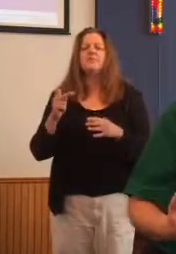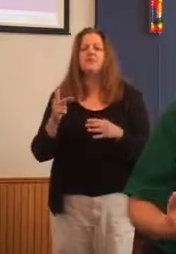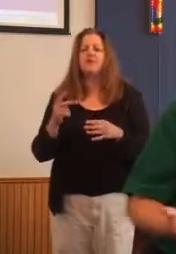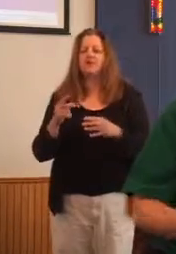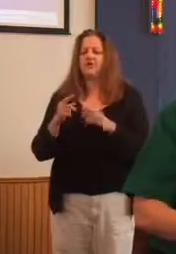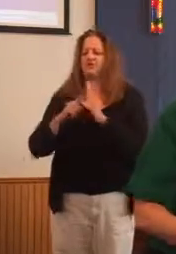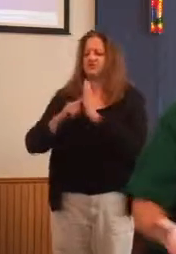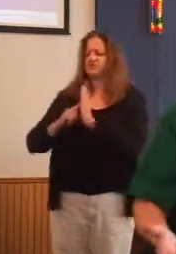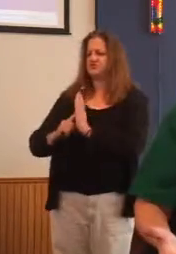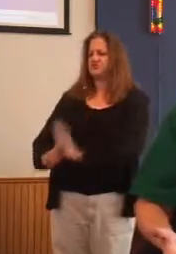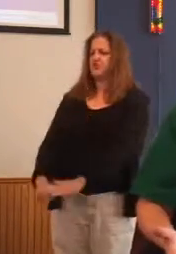seem to sell very well.